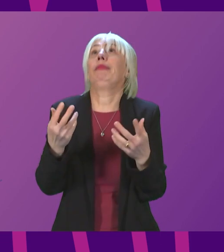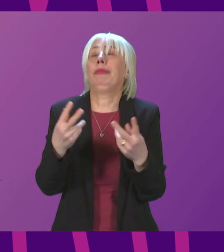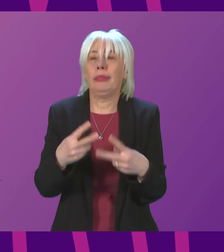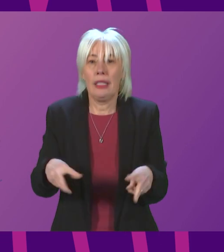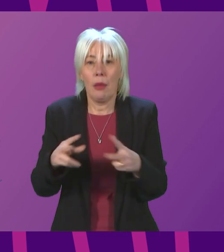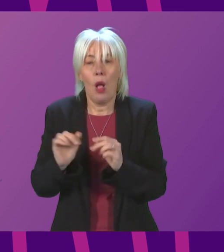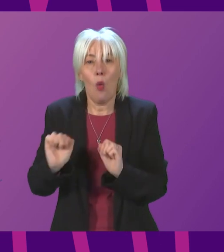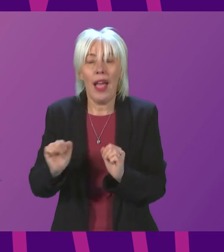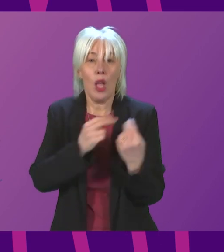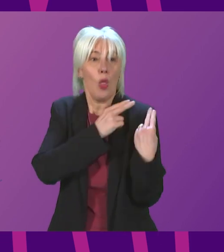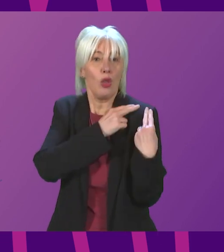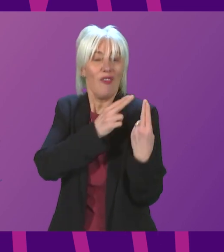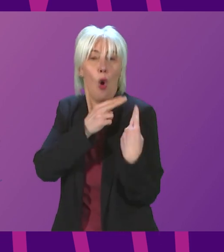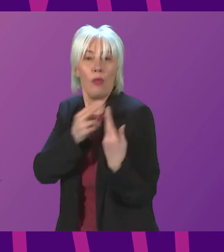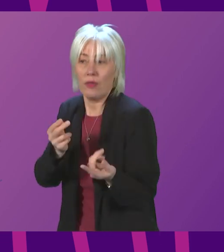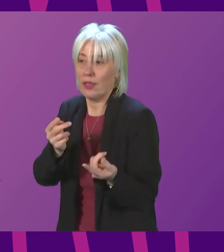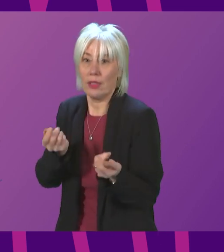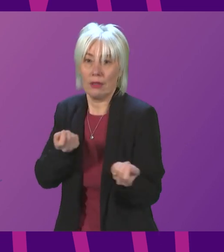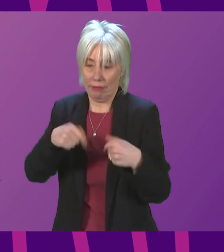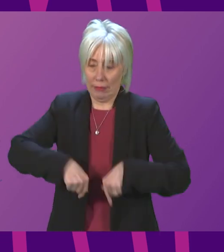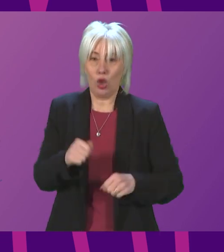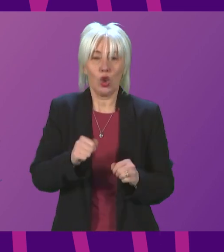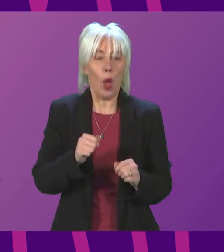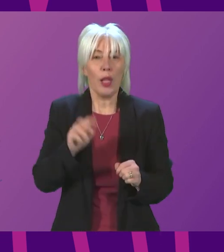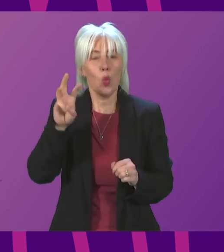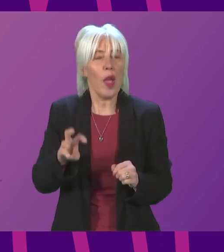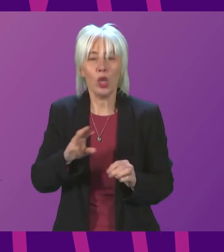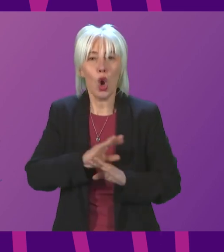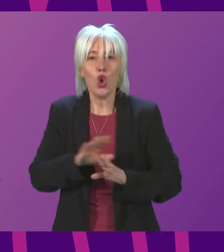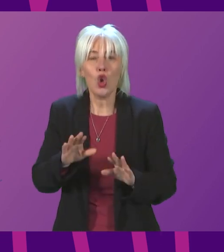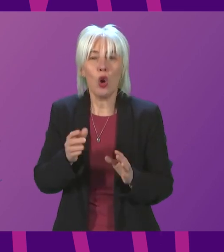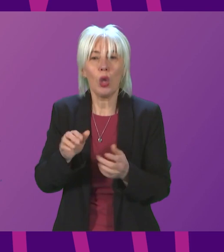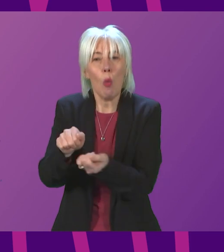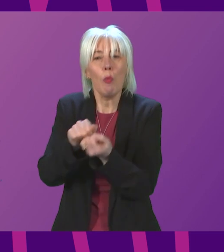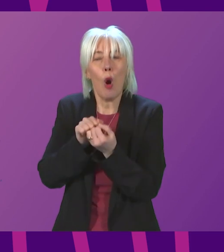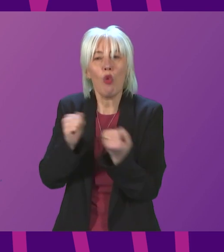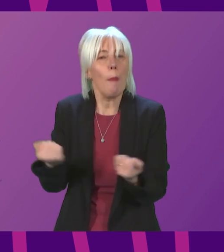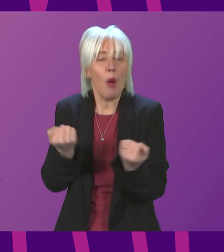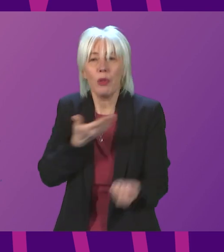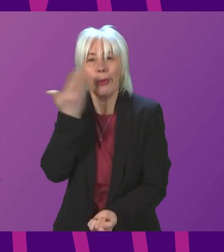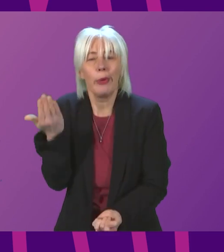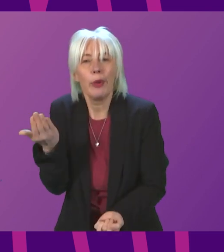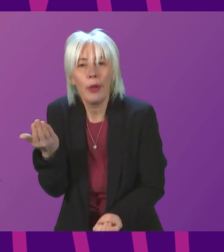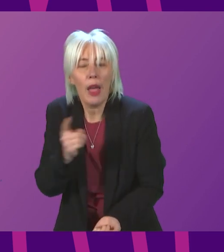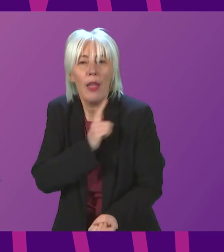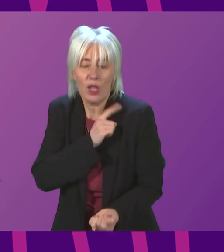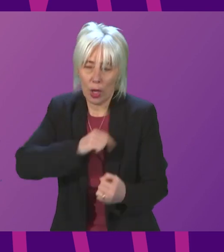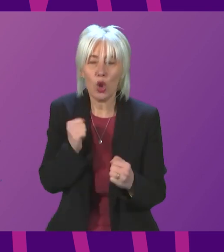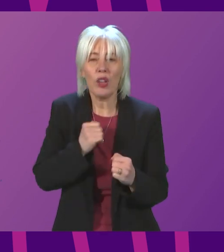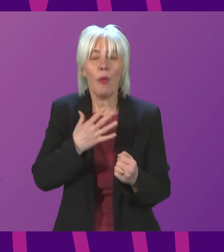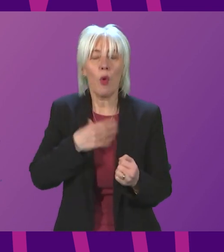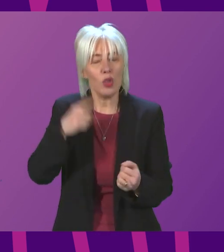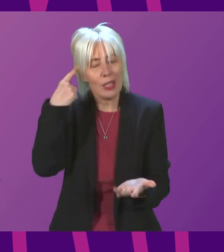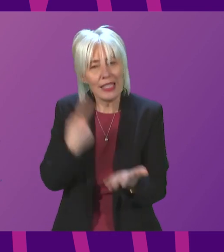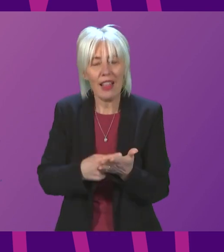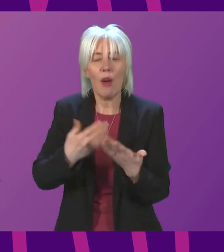devolved administrations do not have borrowing powers. So anybody who wants this Parliament this Government to be able to take public health